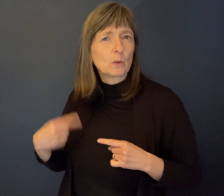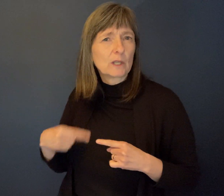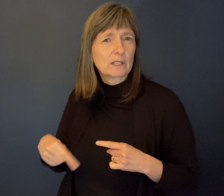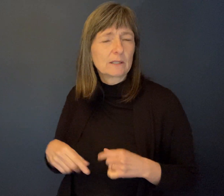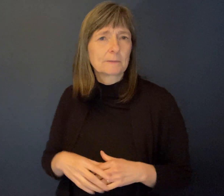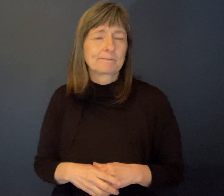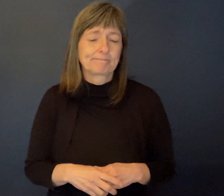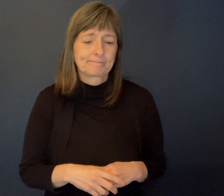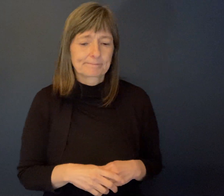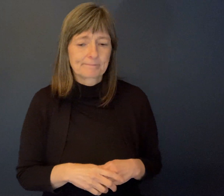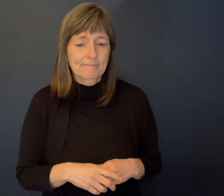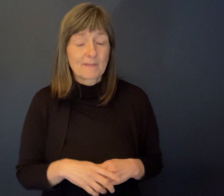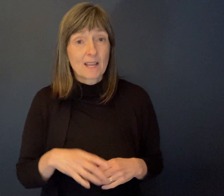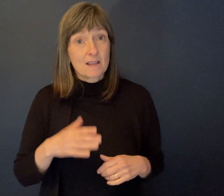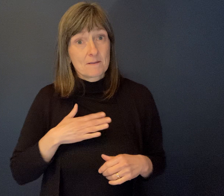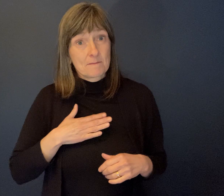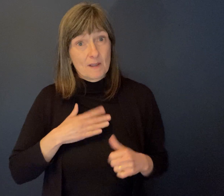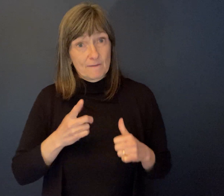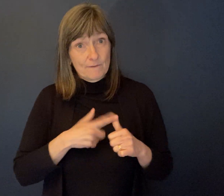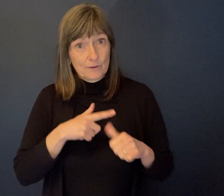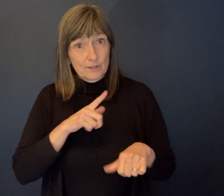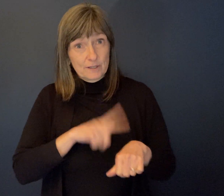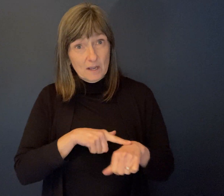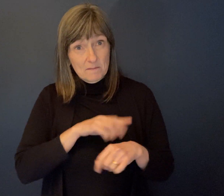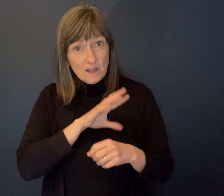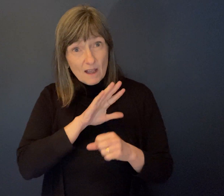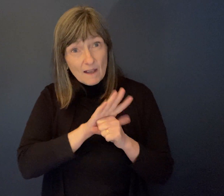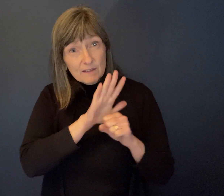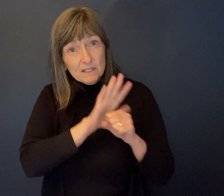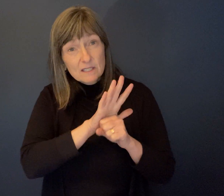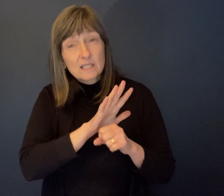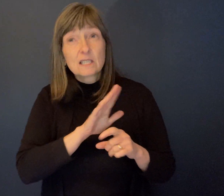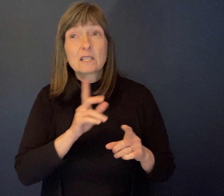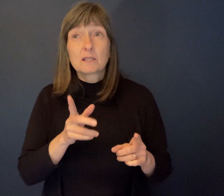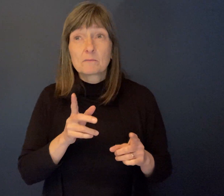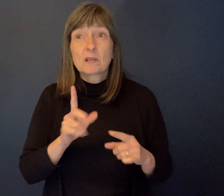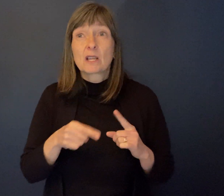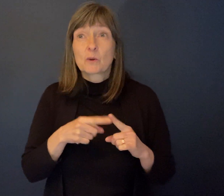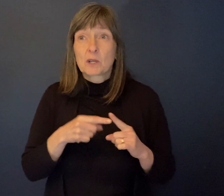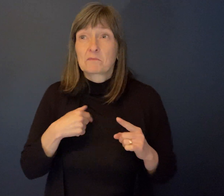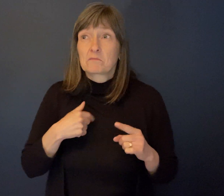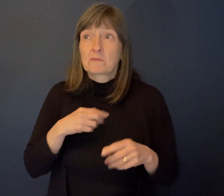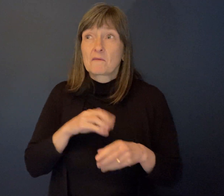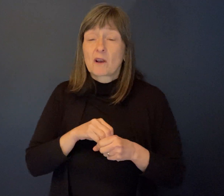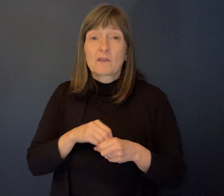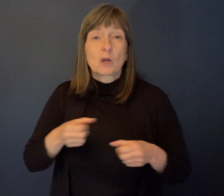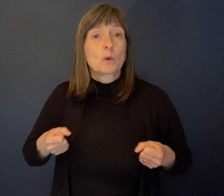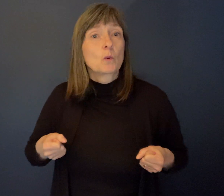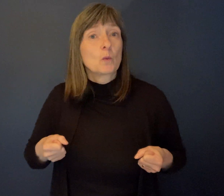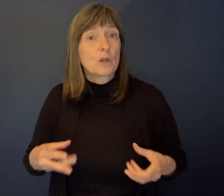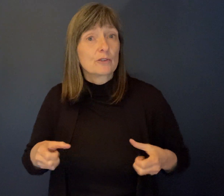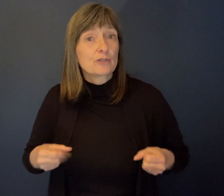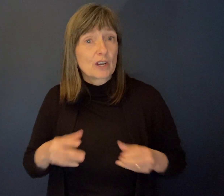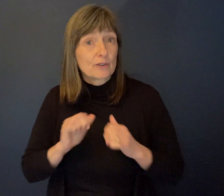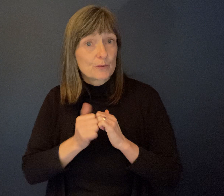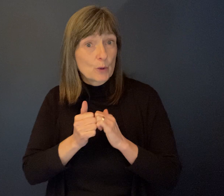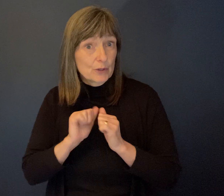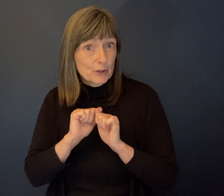venture into advocacy would have been my involvement with an organization called Wheelchair Sports Association in Dublin and Labrador. And that would have been in the very